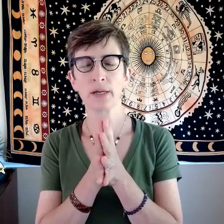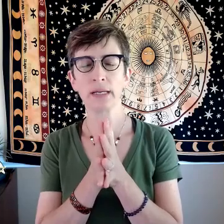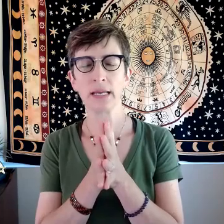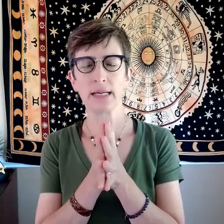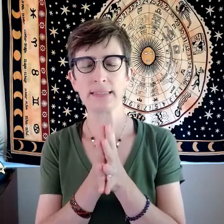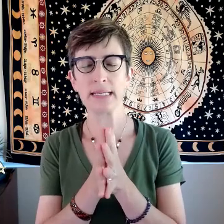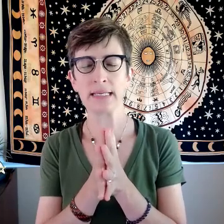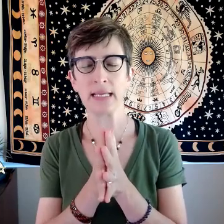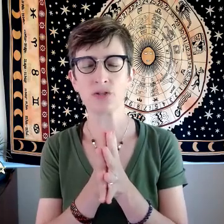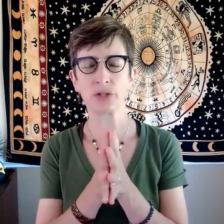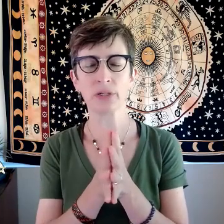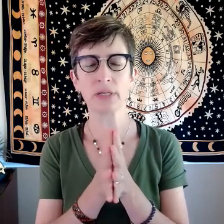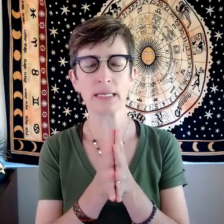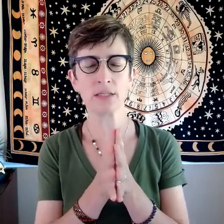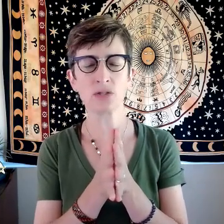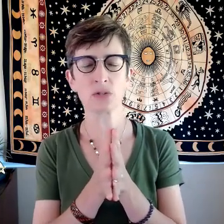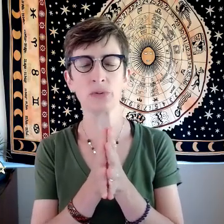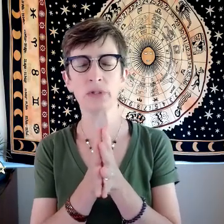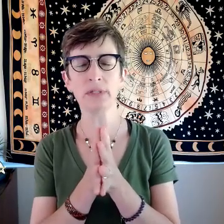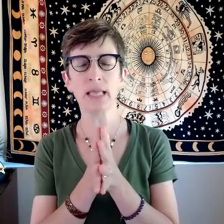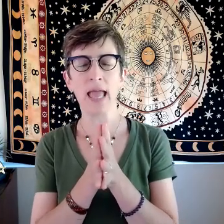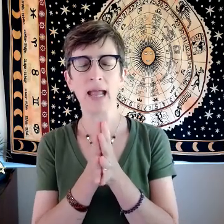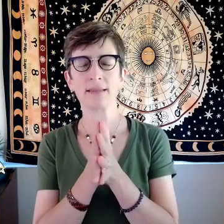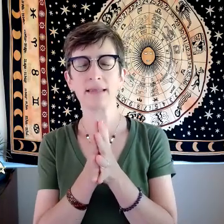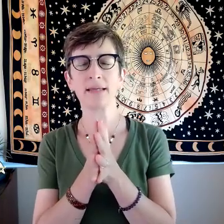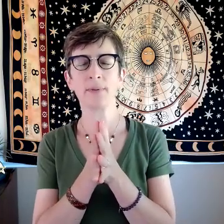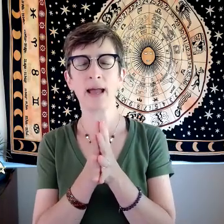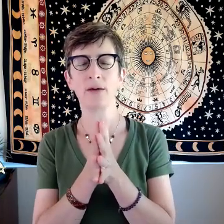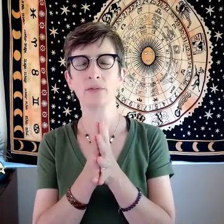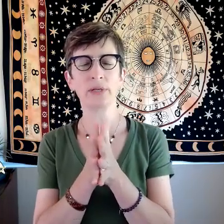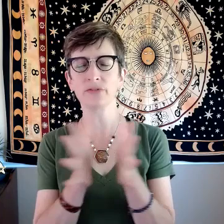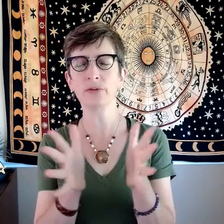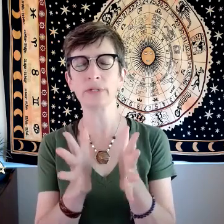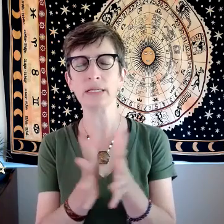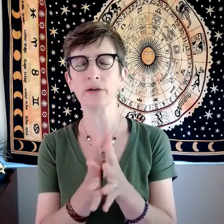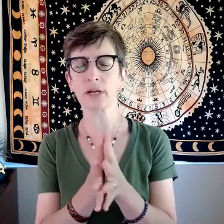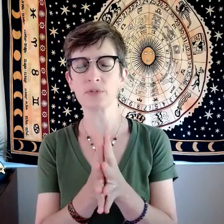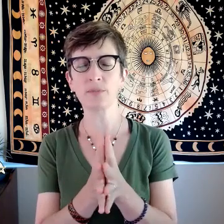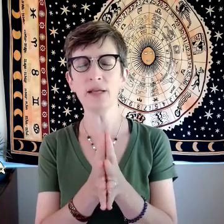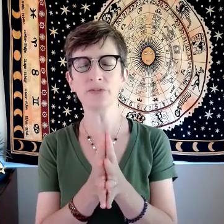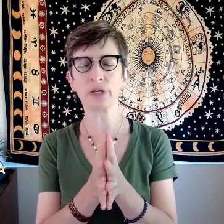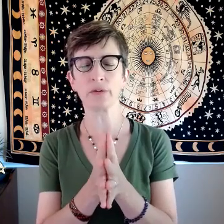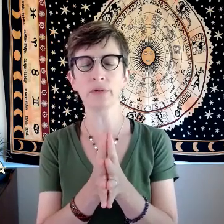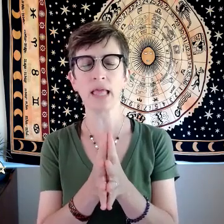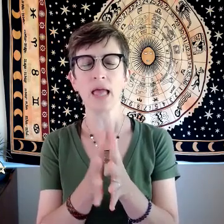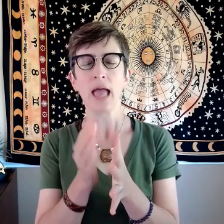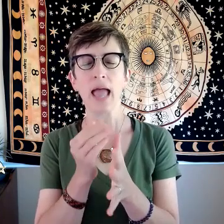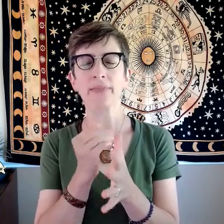a teenager in school and think about whatever year comes to mind for you and the